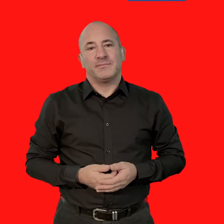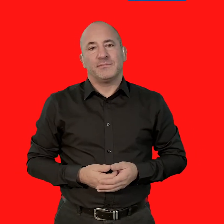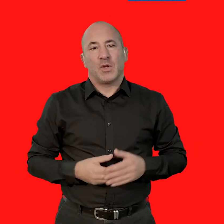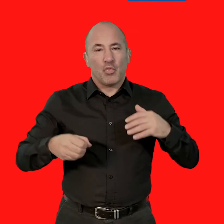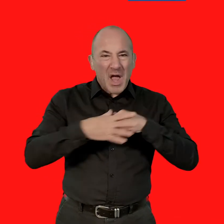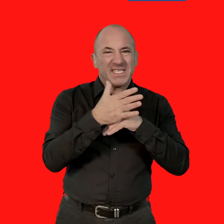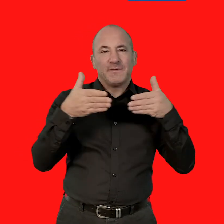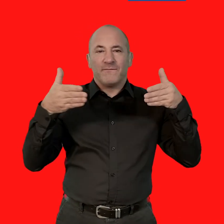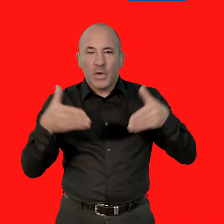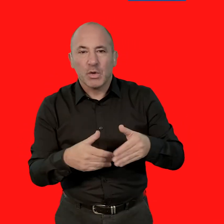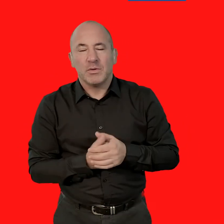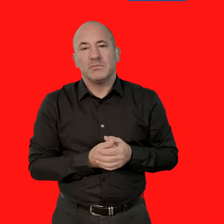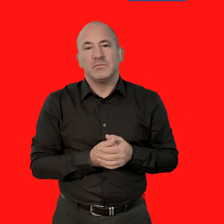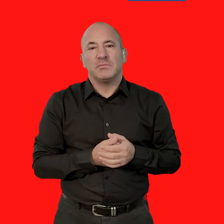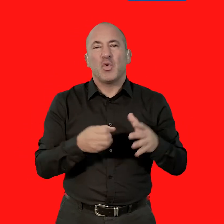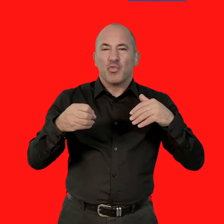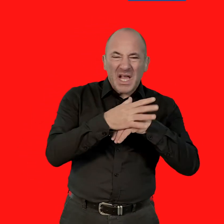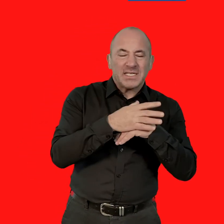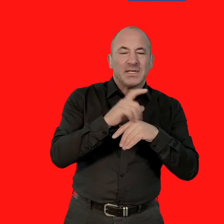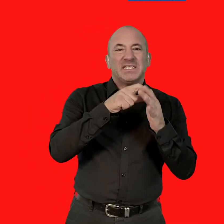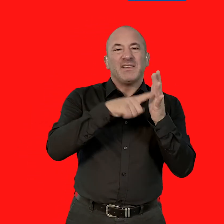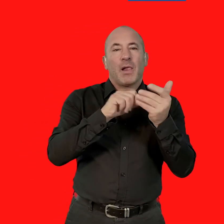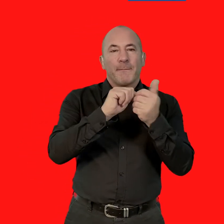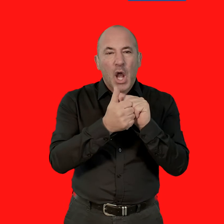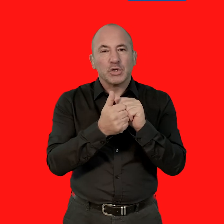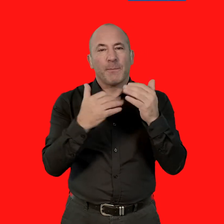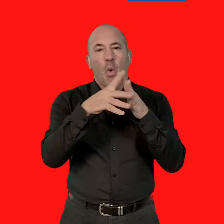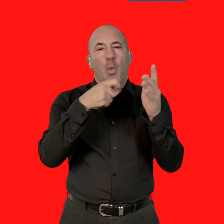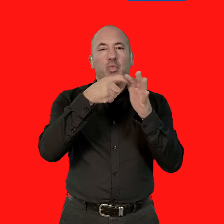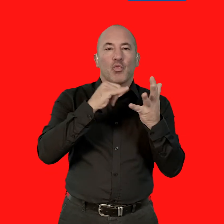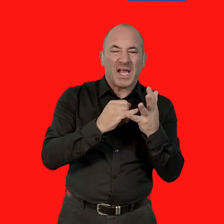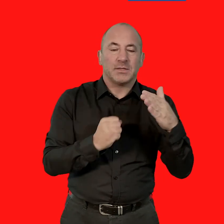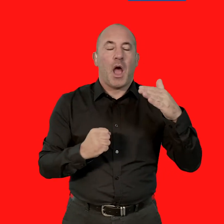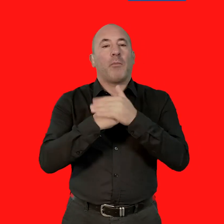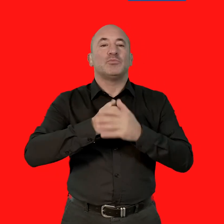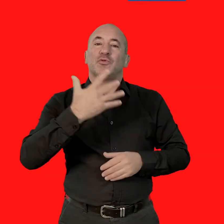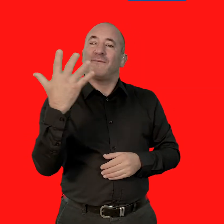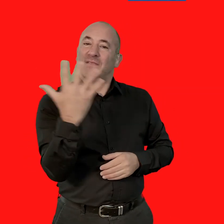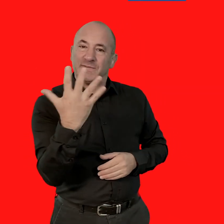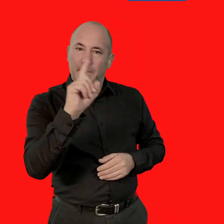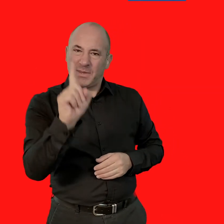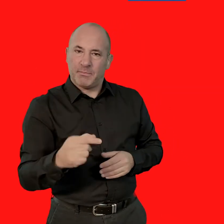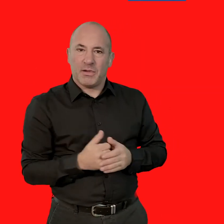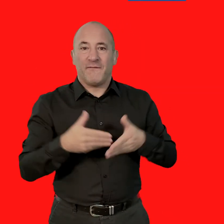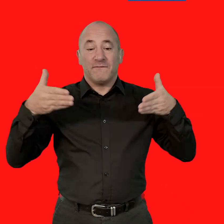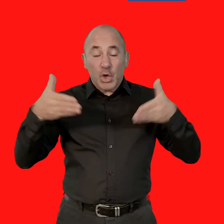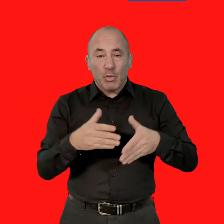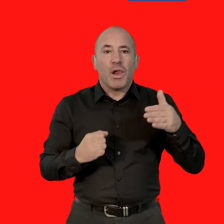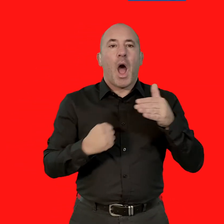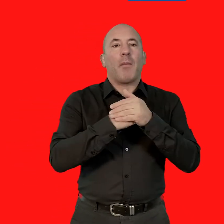Weddings and funerals. 15 guests for weddings, civil partnerships and wakes. 30 for